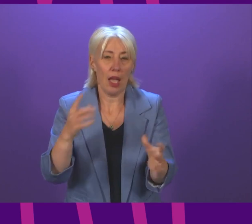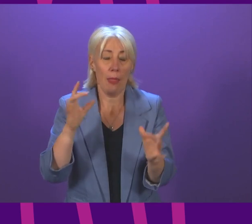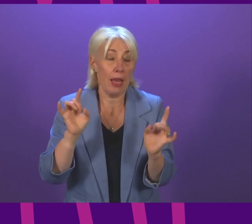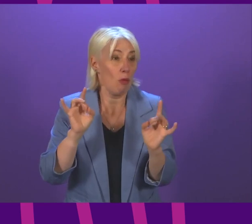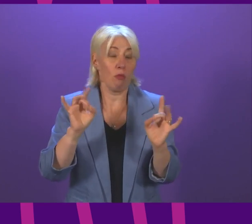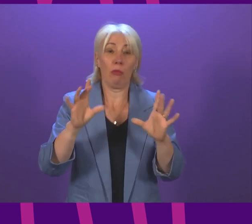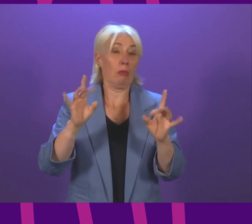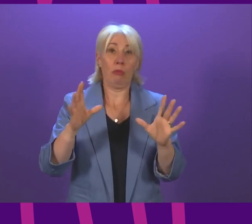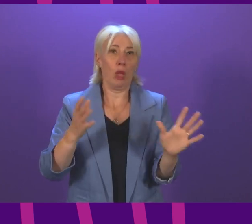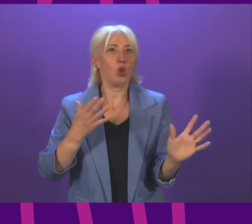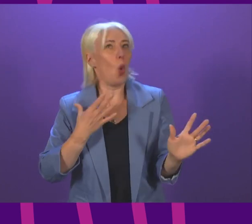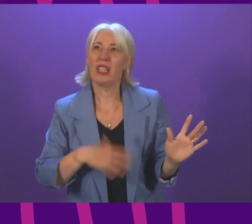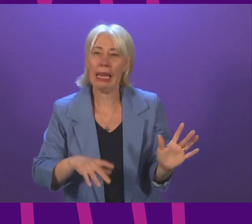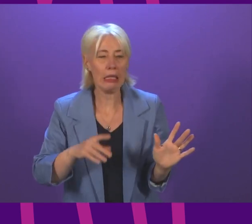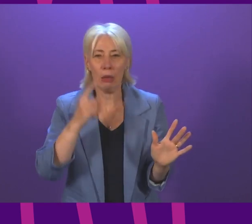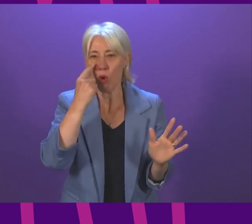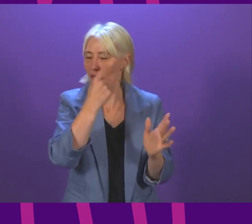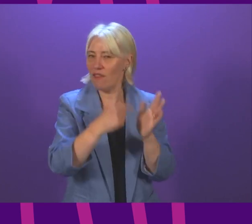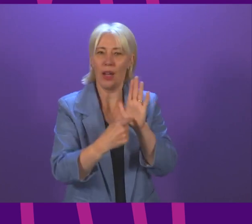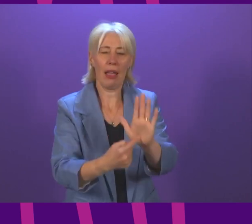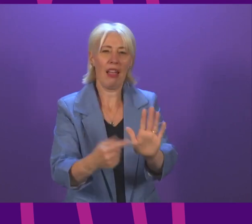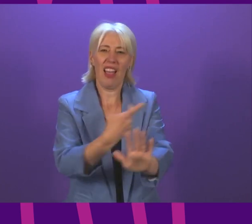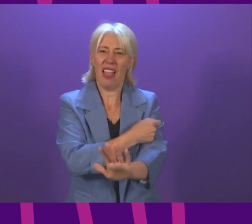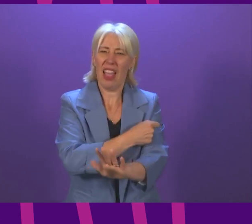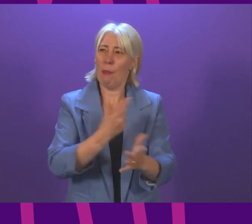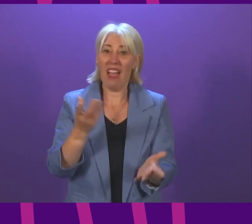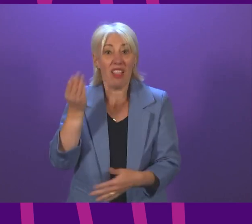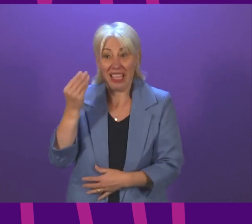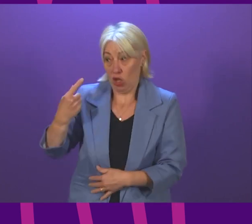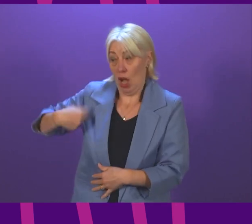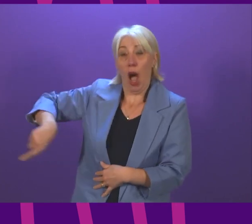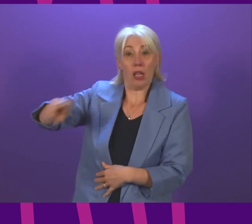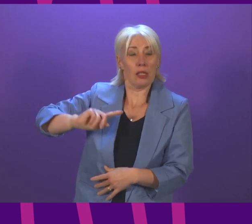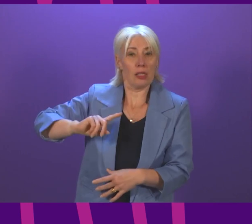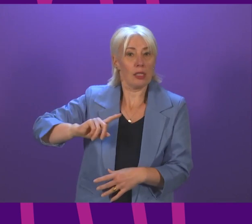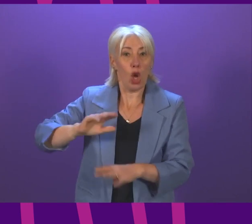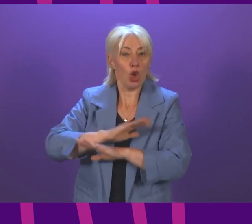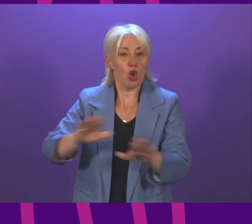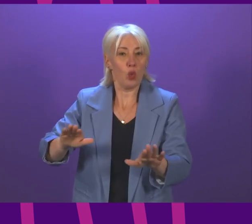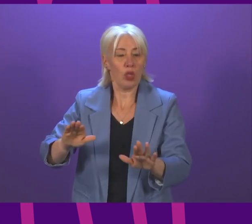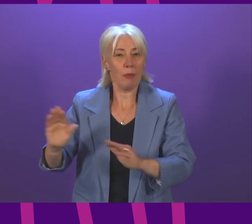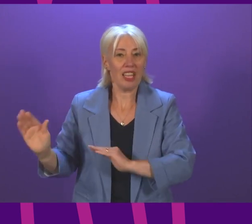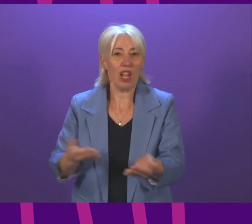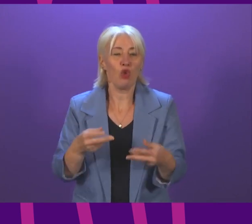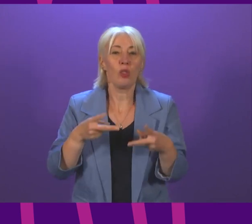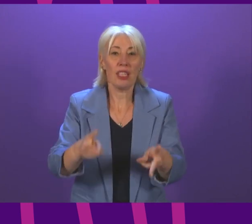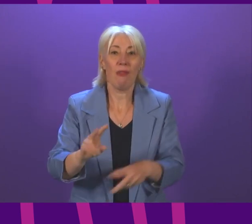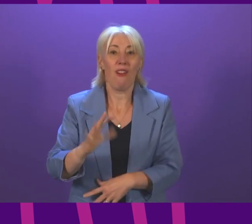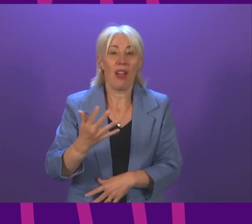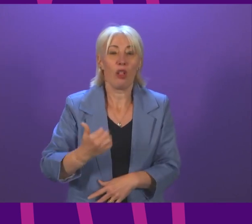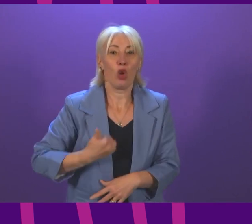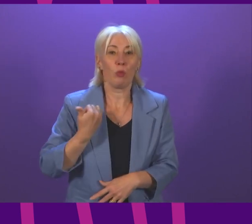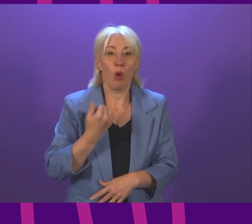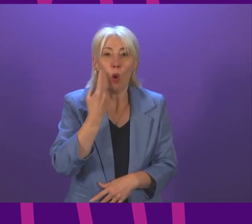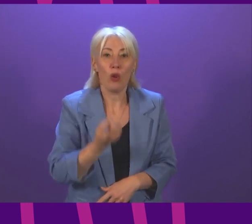vaccine passport at all. And if she had listened to these benches, she wouldn't be introducing a scheme from 5am tomorrow which